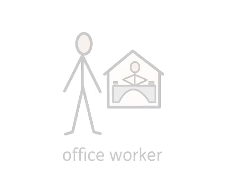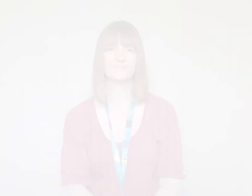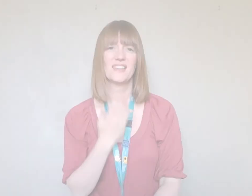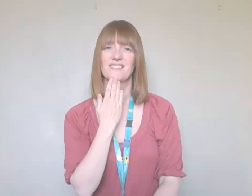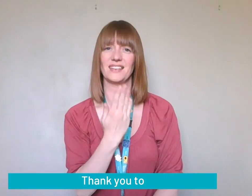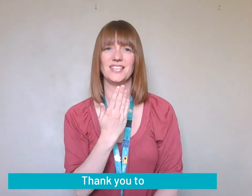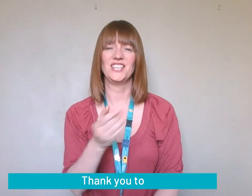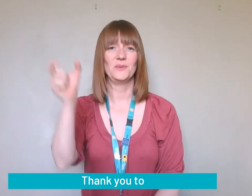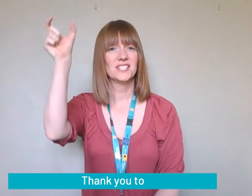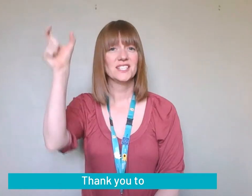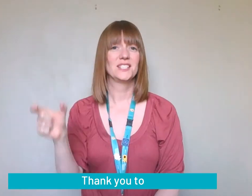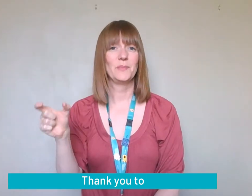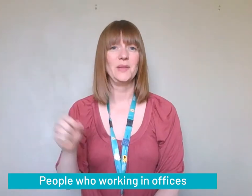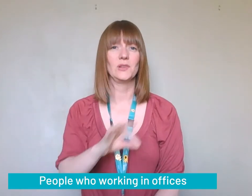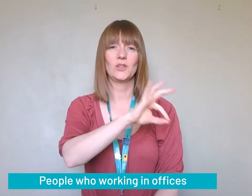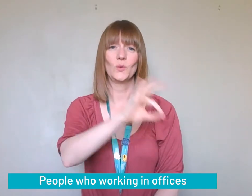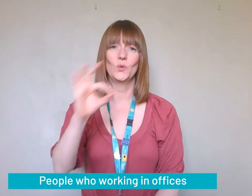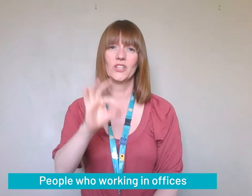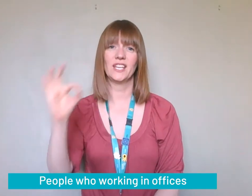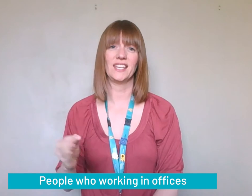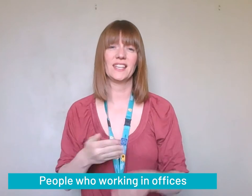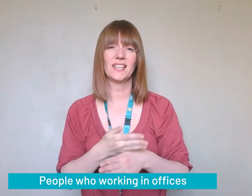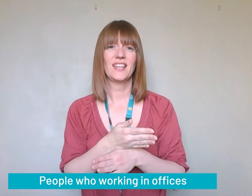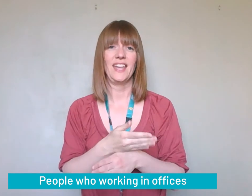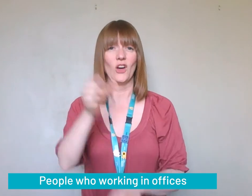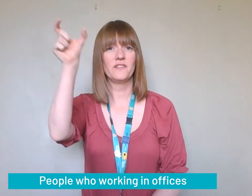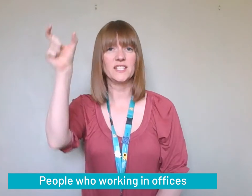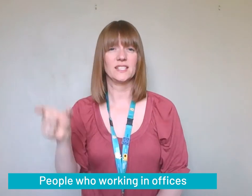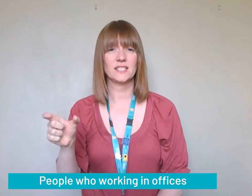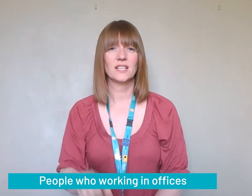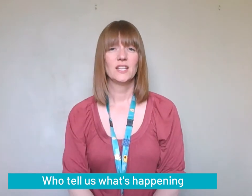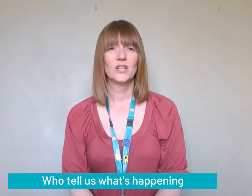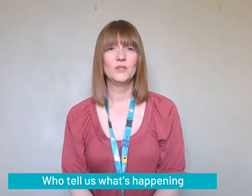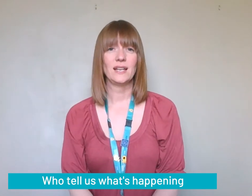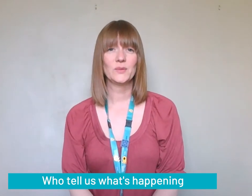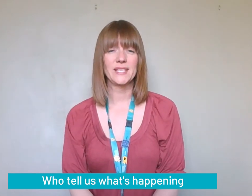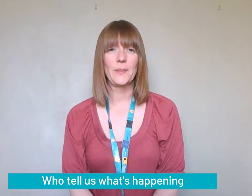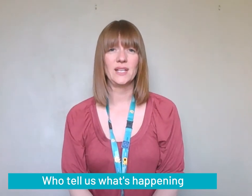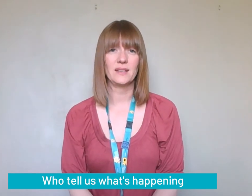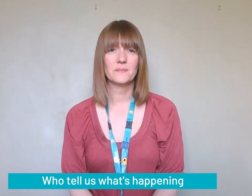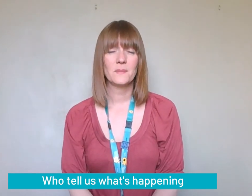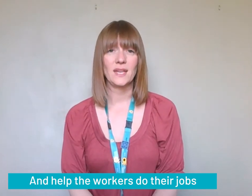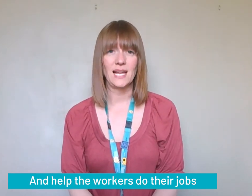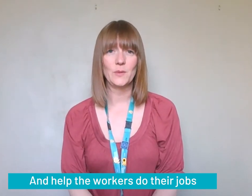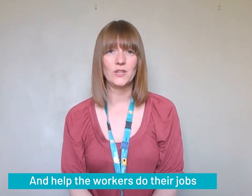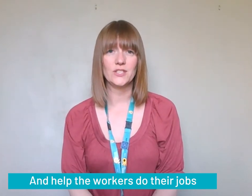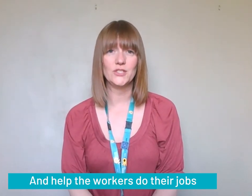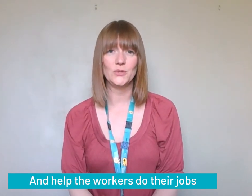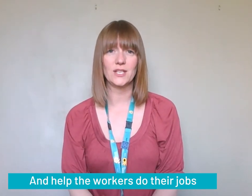Thank you to the bus drivers. working in offices. who tell us what's happening and help the workers to do their